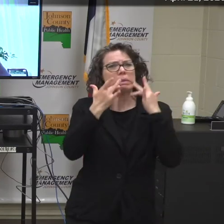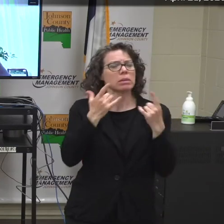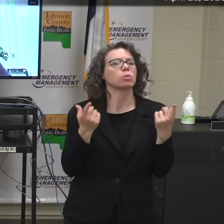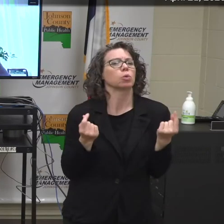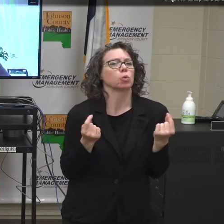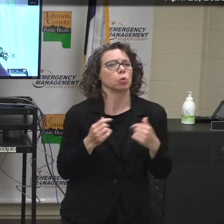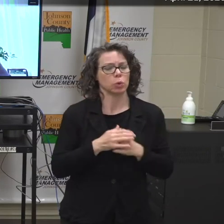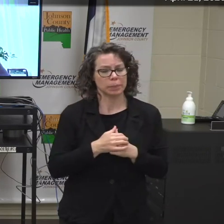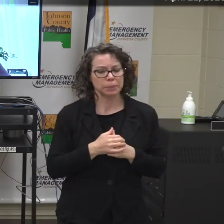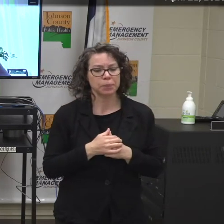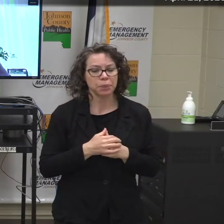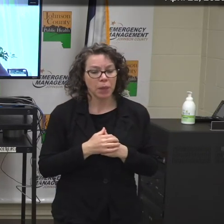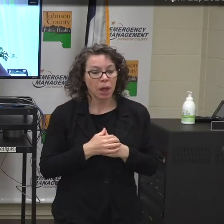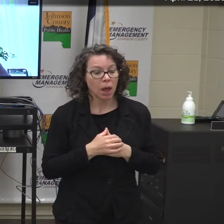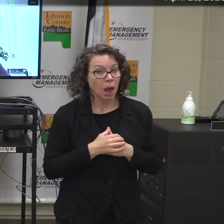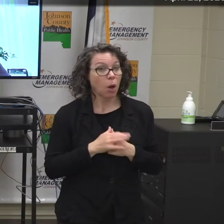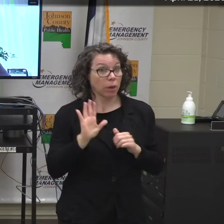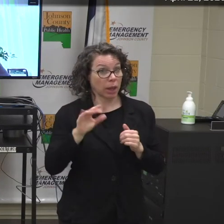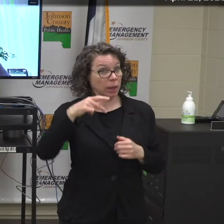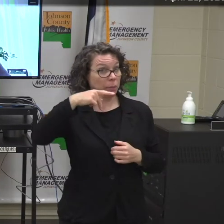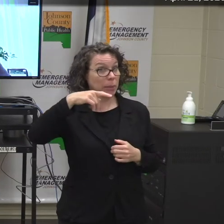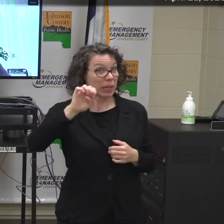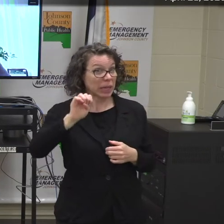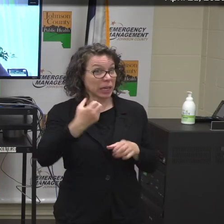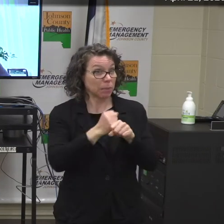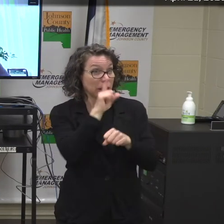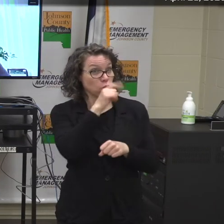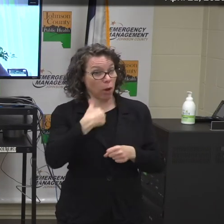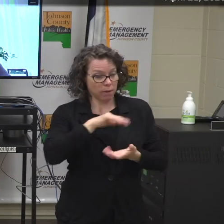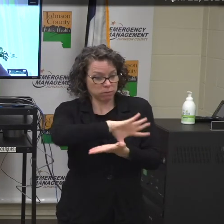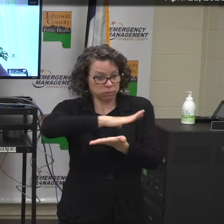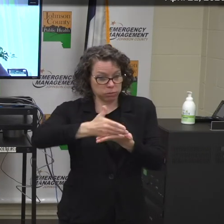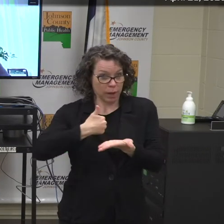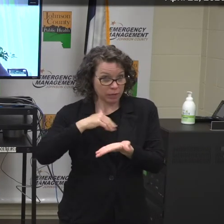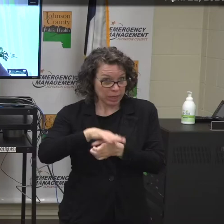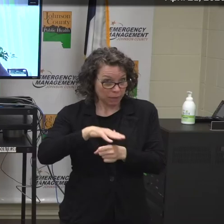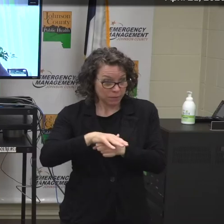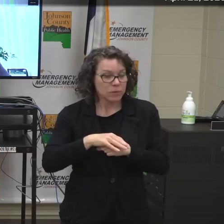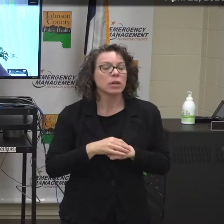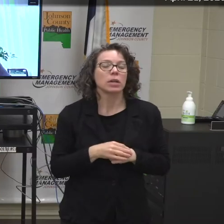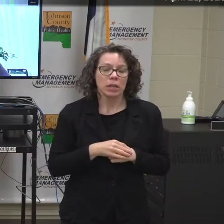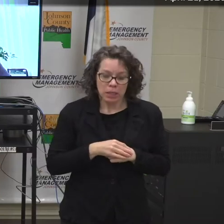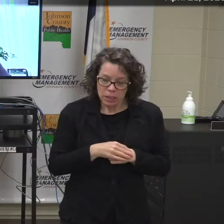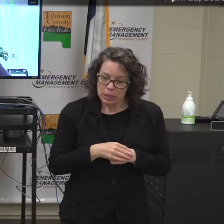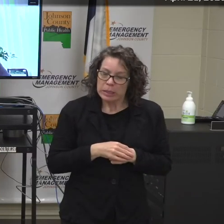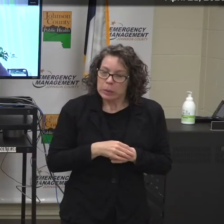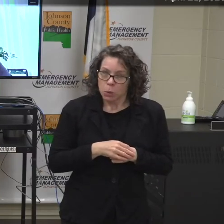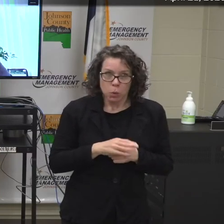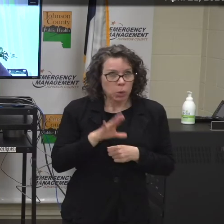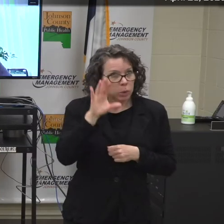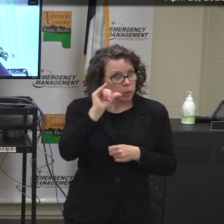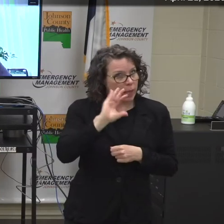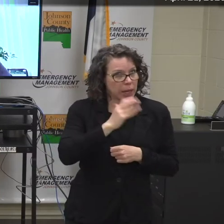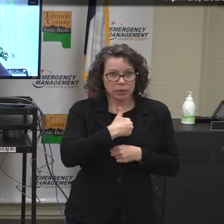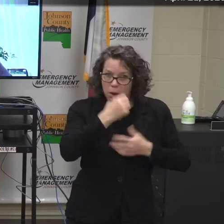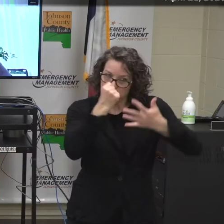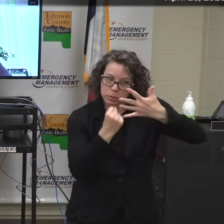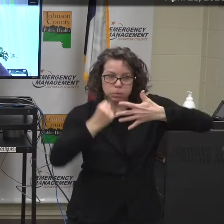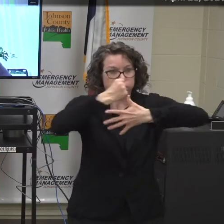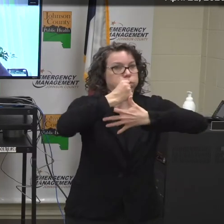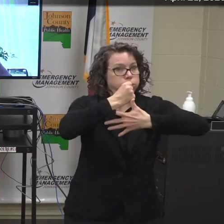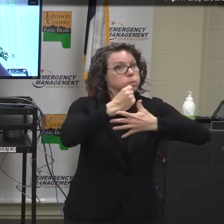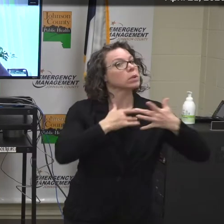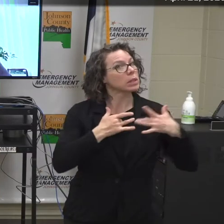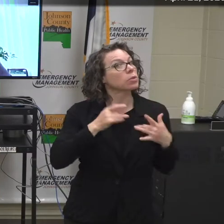PPE and making sure that we have an adequate supply is a primary issue